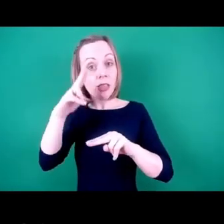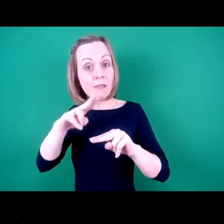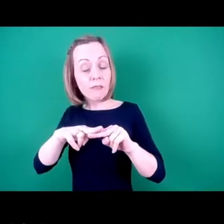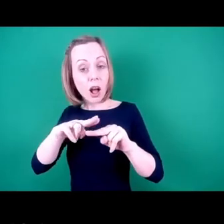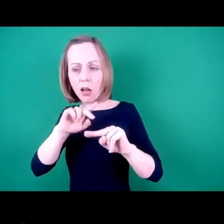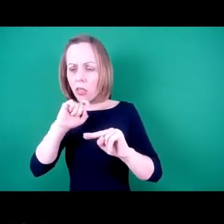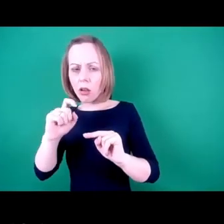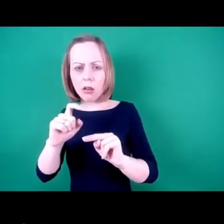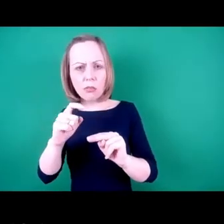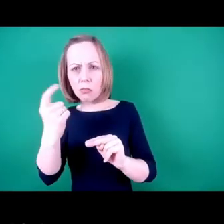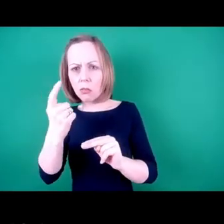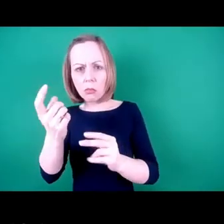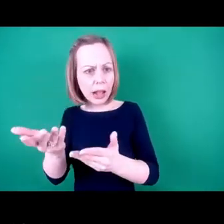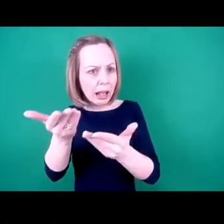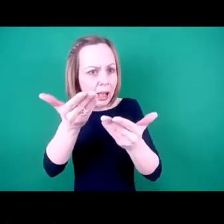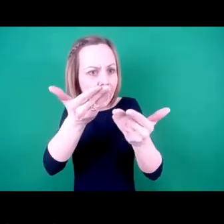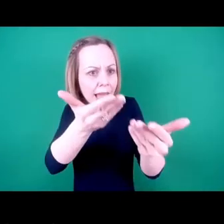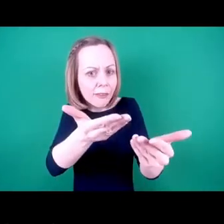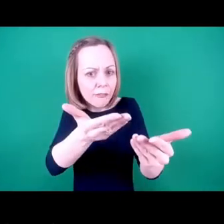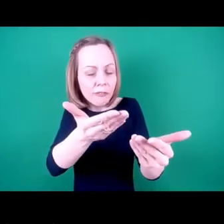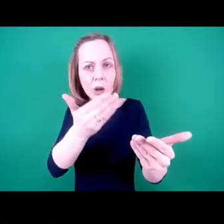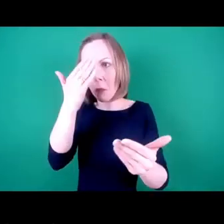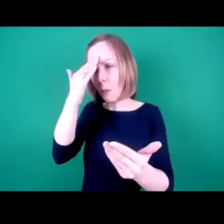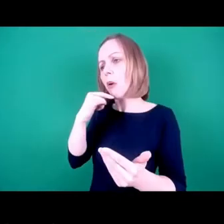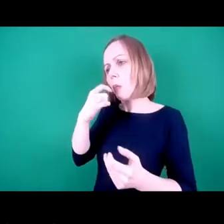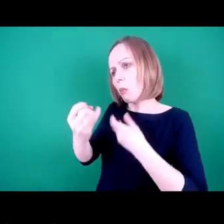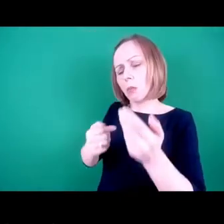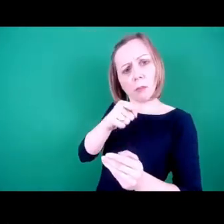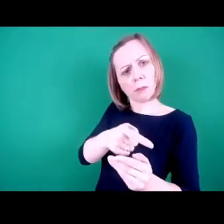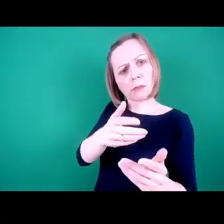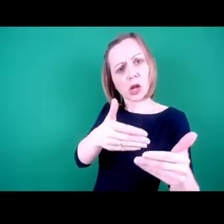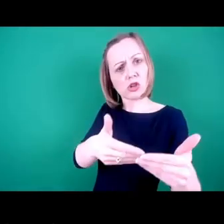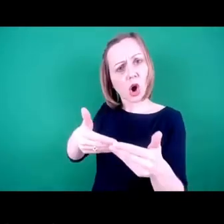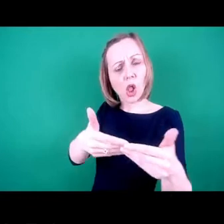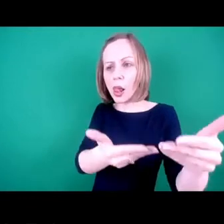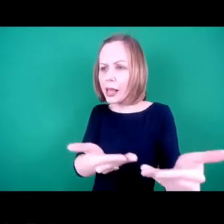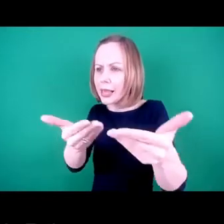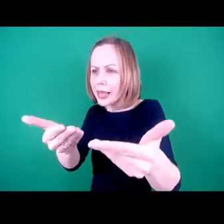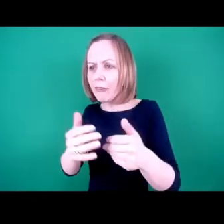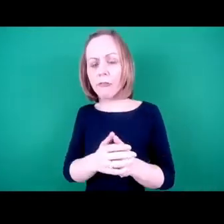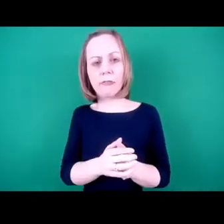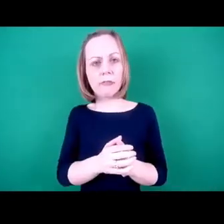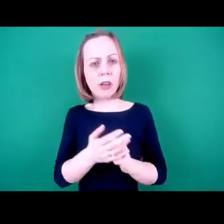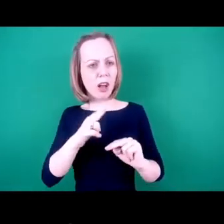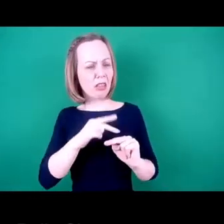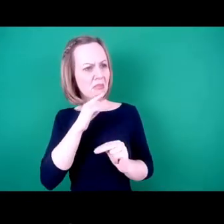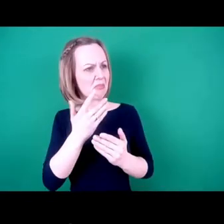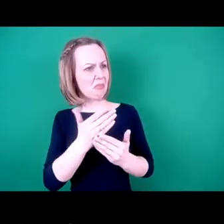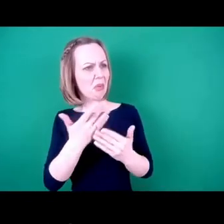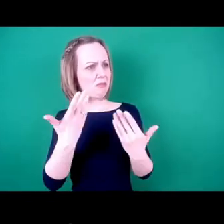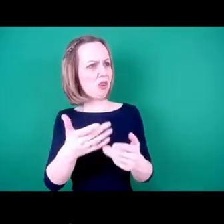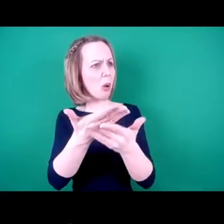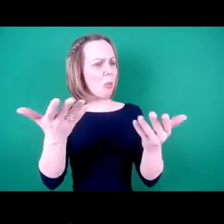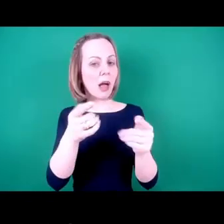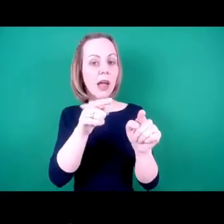her as a gift. Mother always said. Father never looked very sure. They called